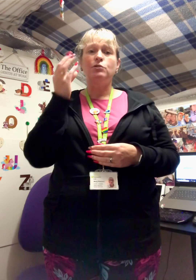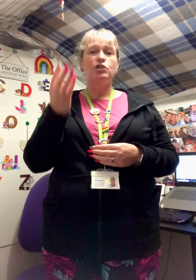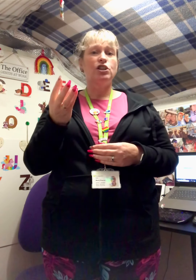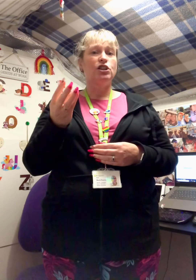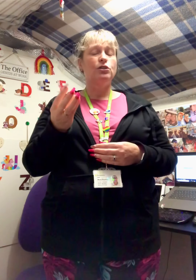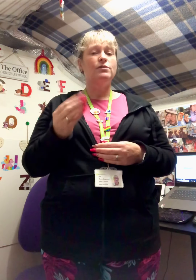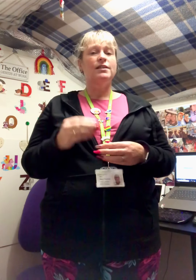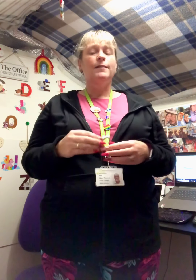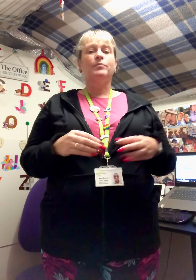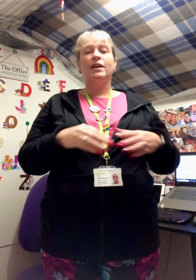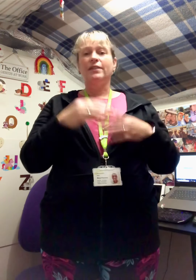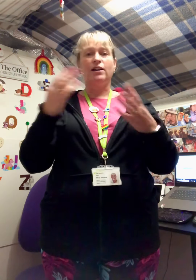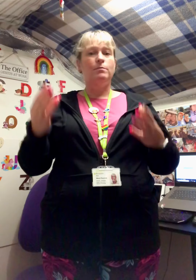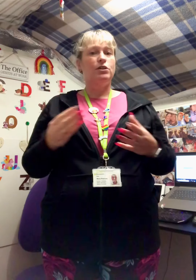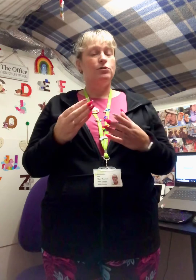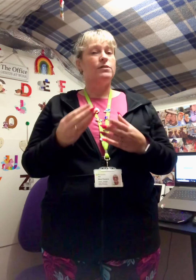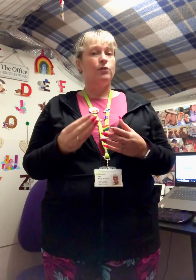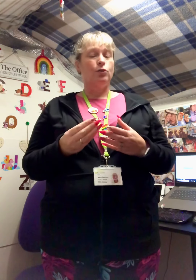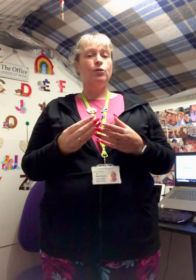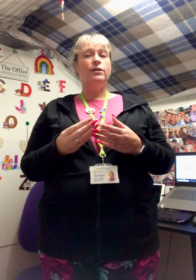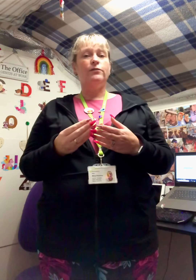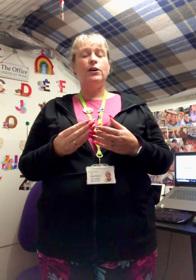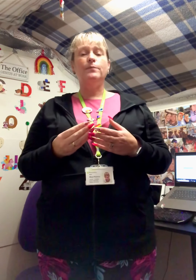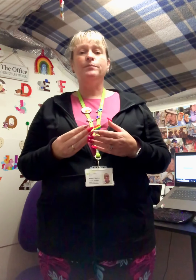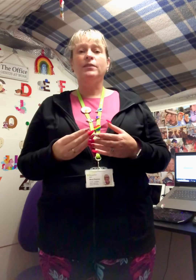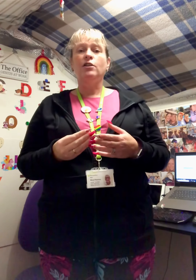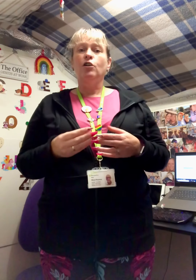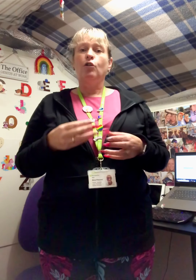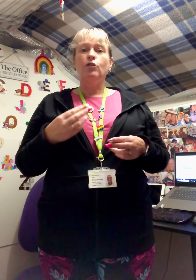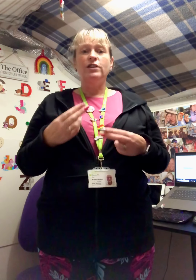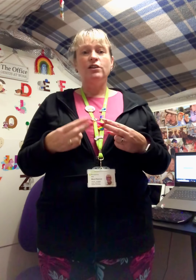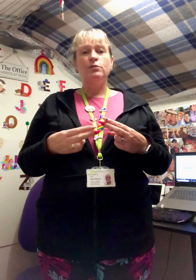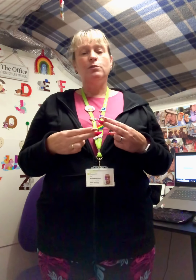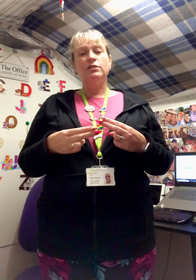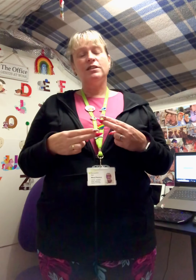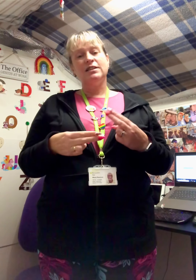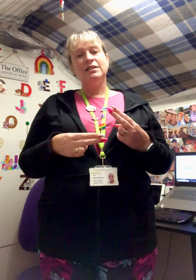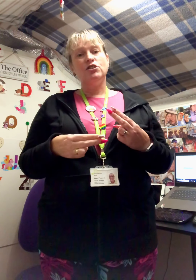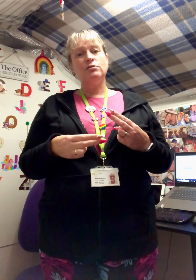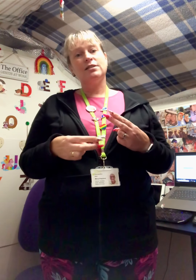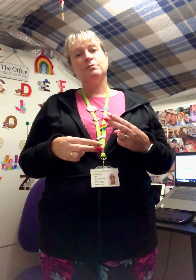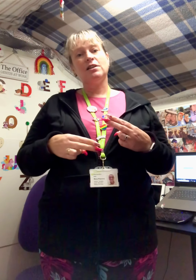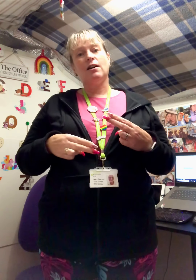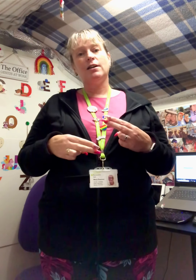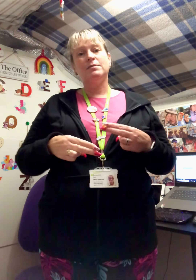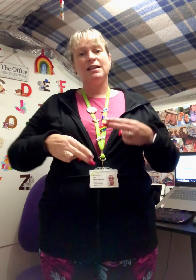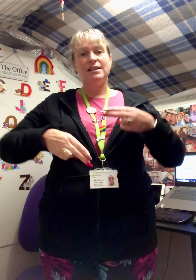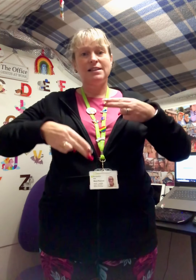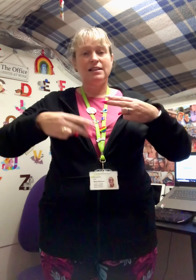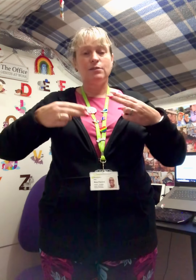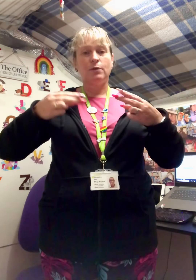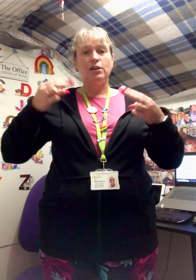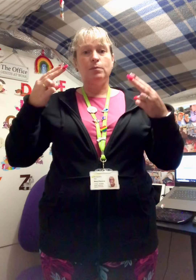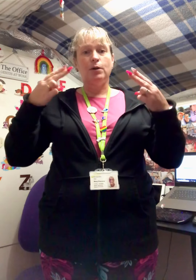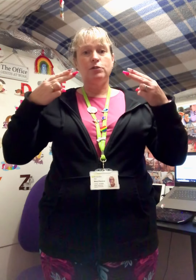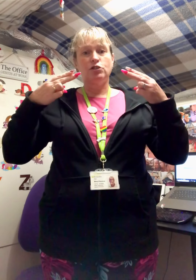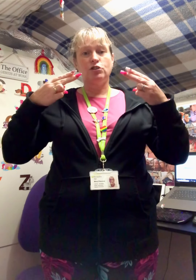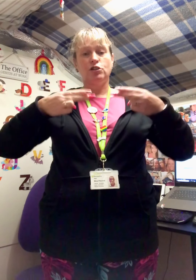to use and that can be used for all of them or the other one that is used sometimes is where you put two